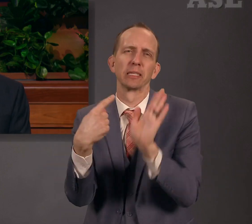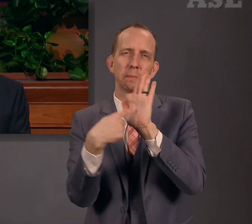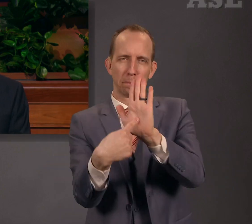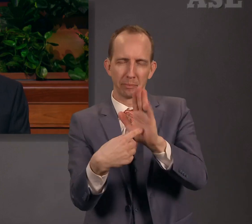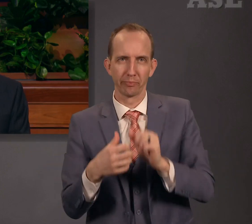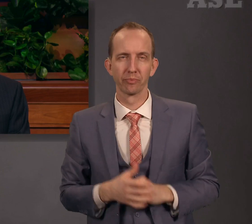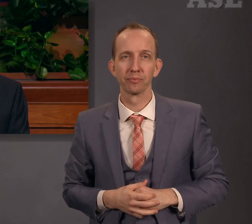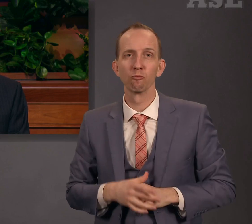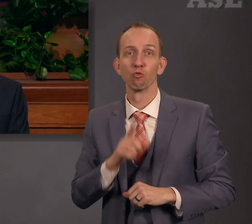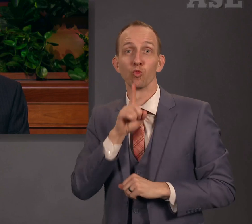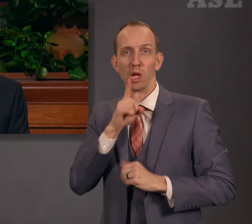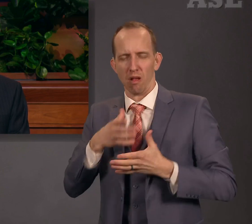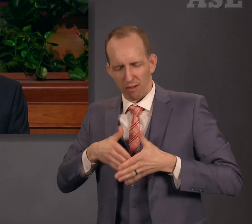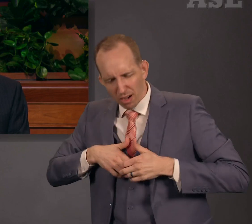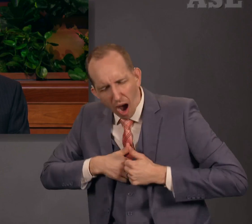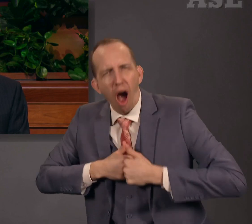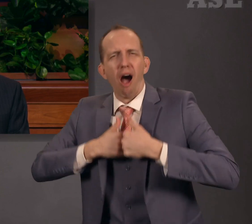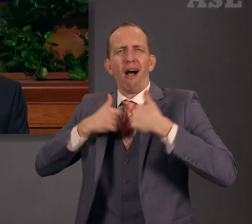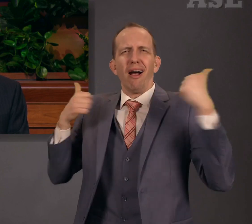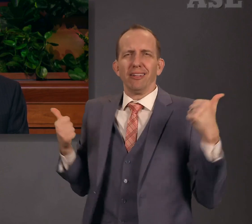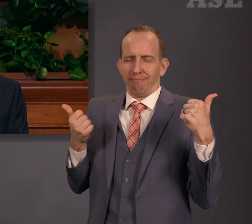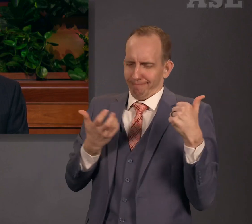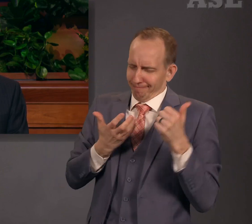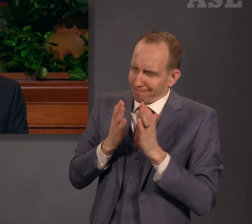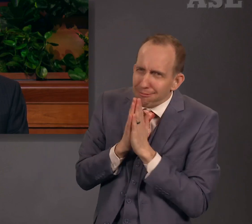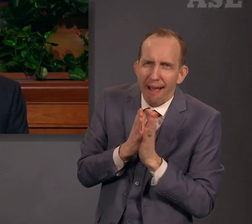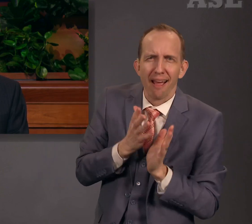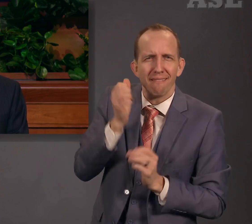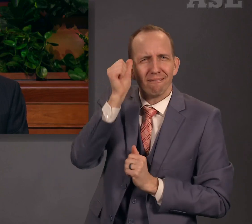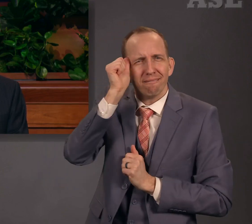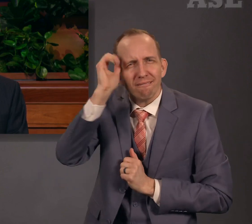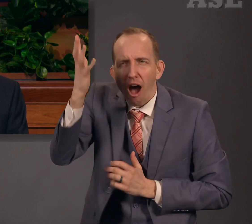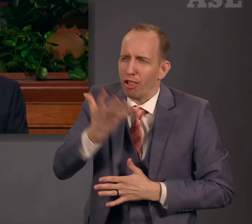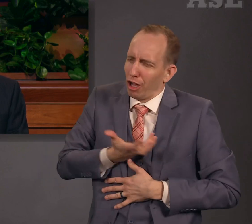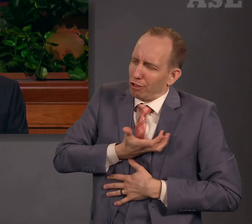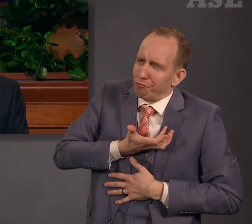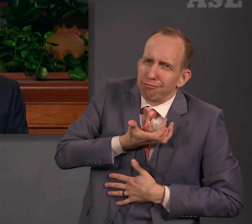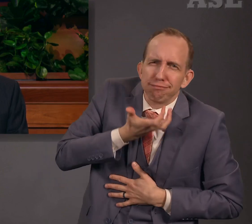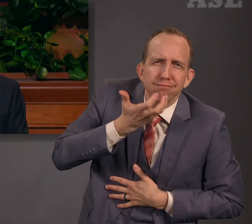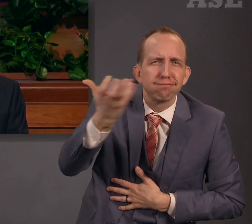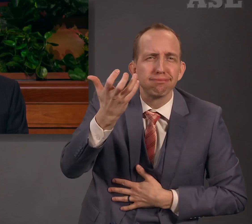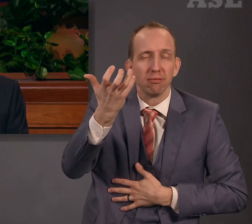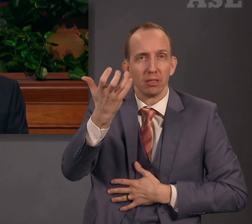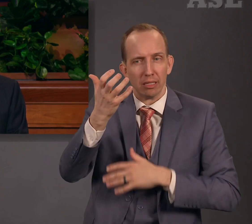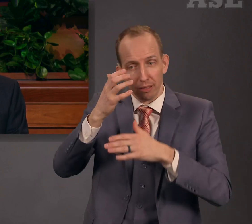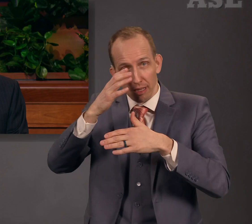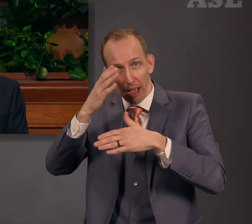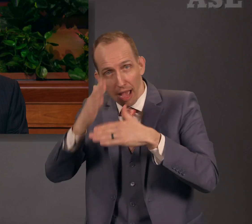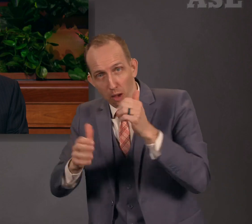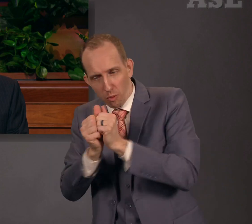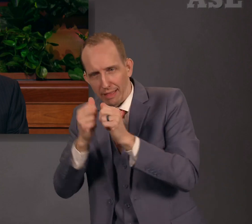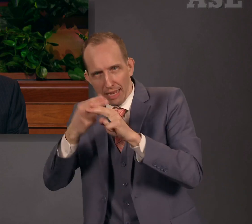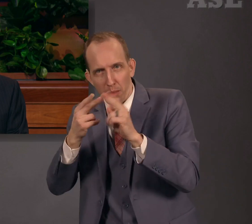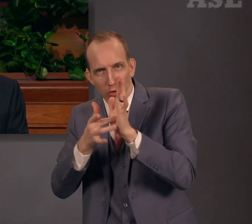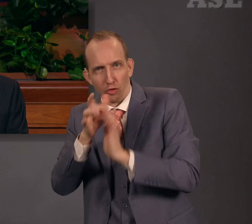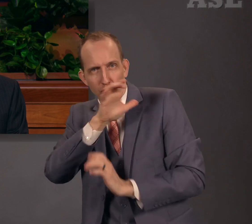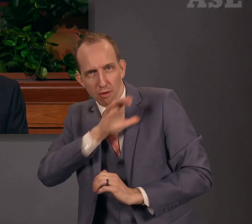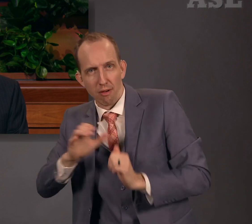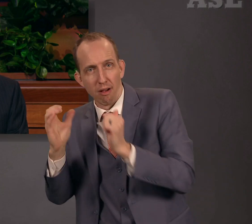the Eternal Father in the name of His beloved Son deepens and fortifies our covenant connection